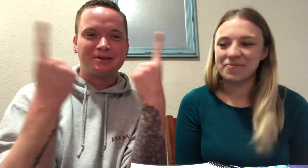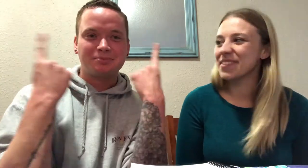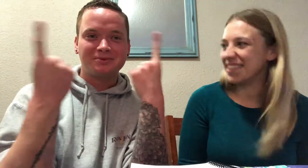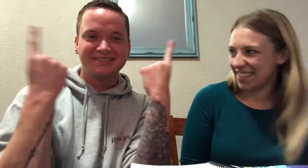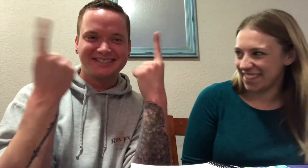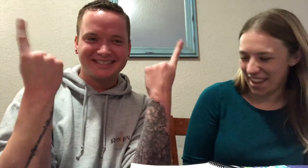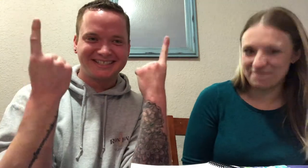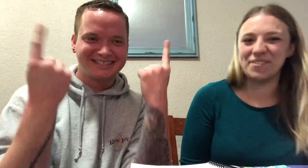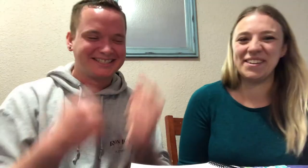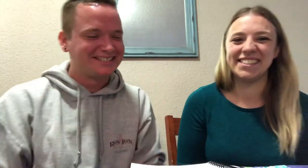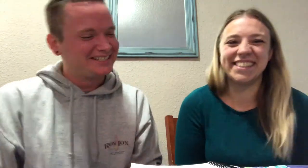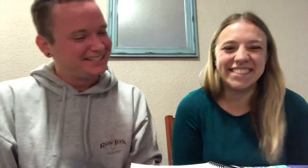Game point.